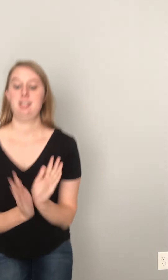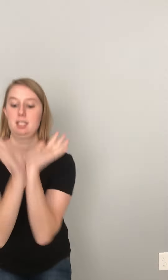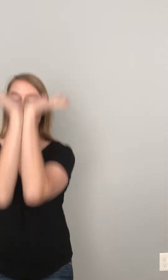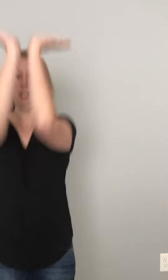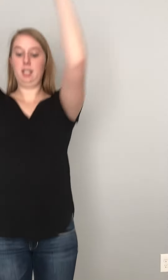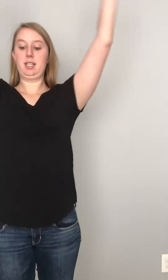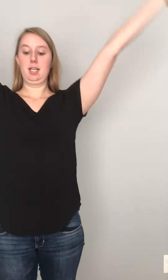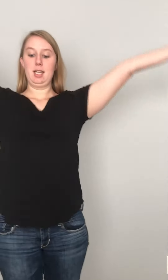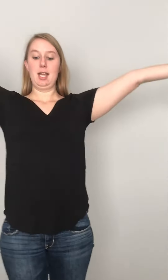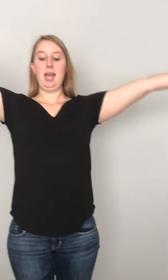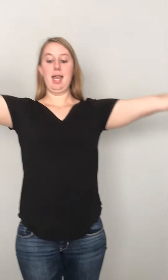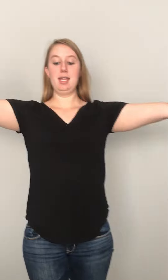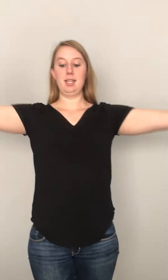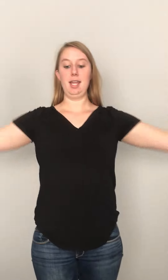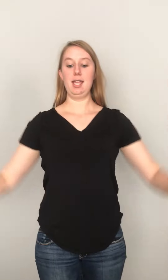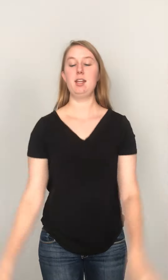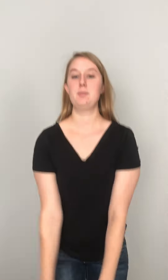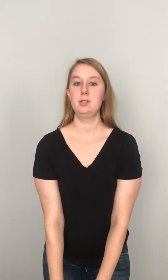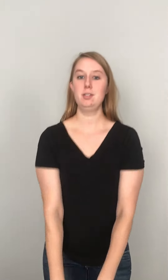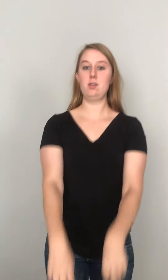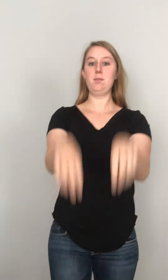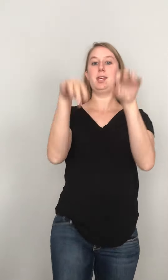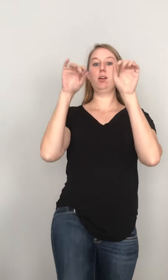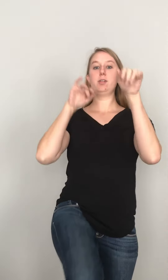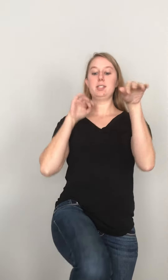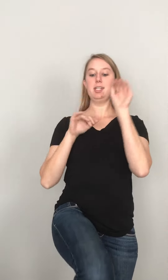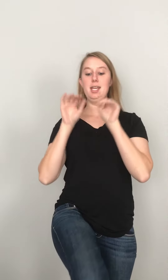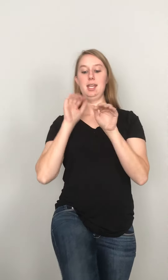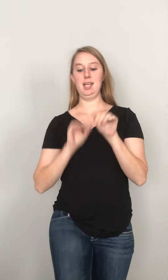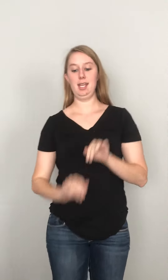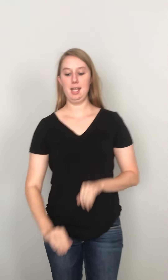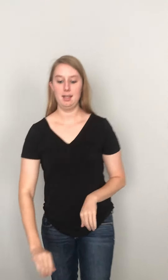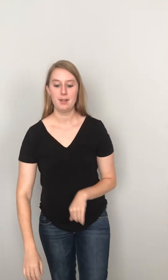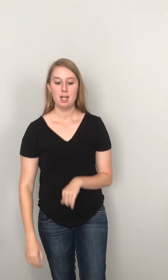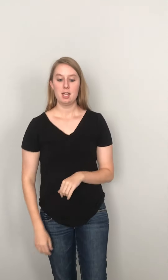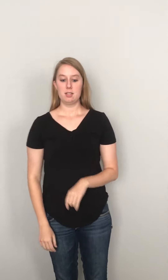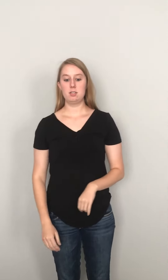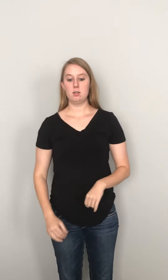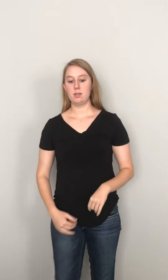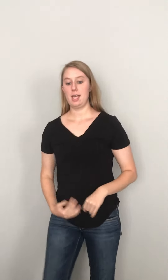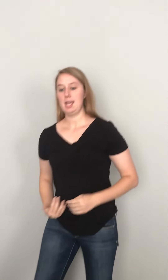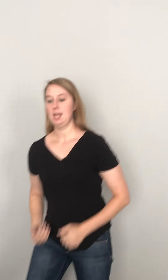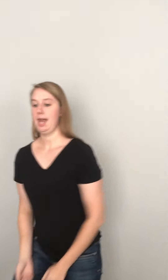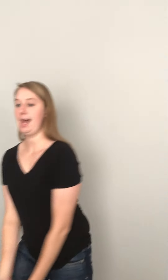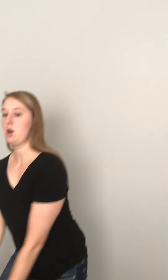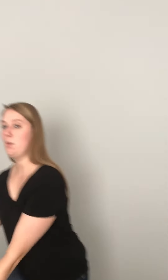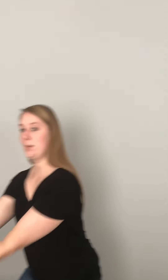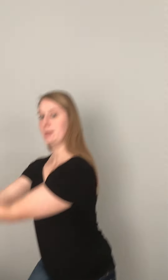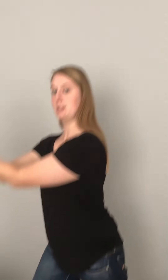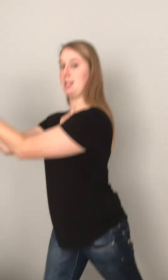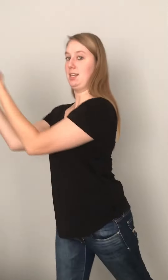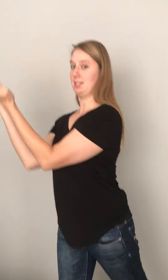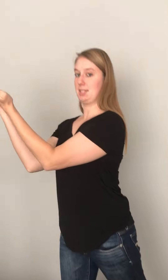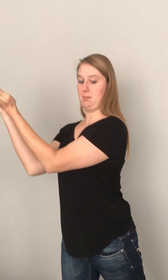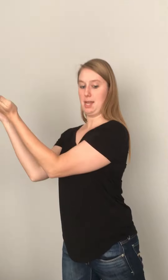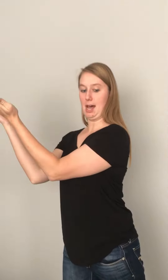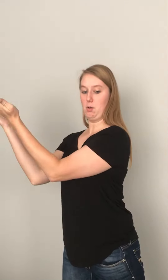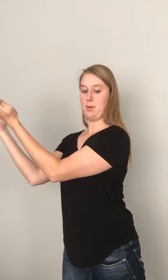and animals. So you can be like a horse. Yay! So they help, okay? That's going to be help